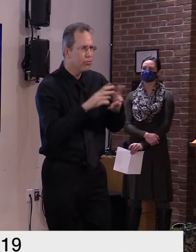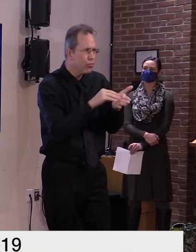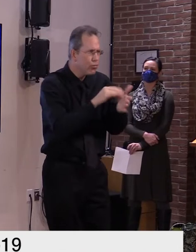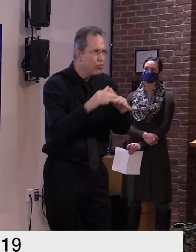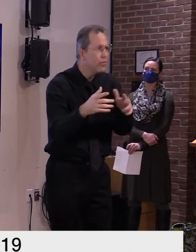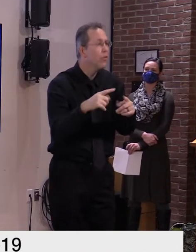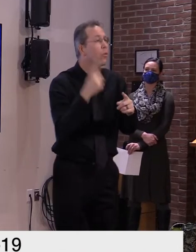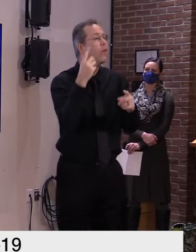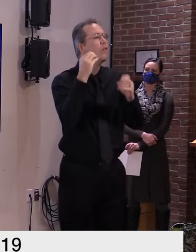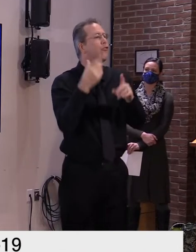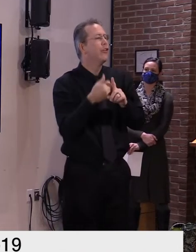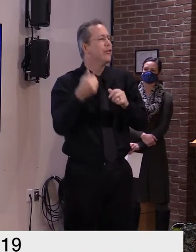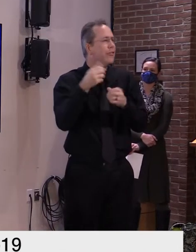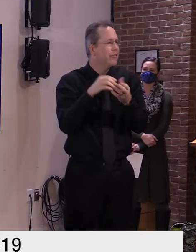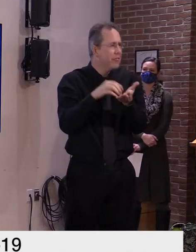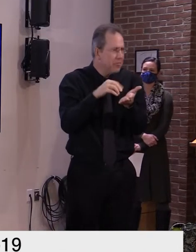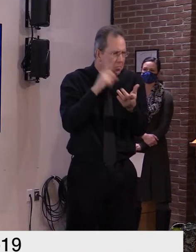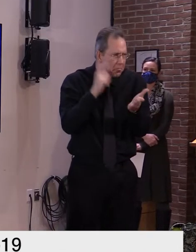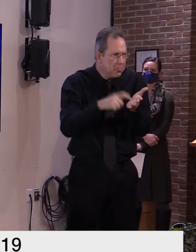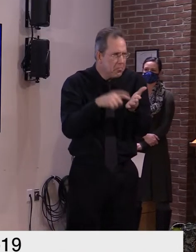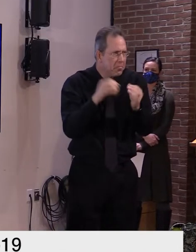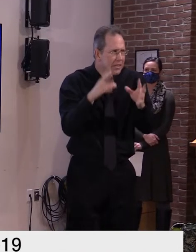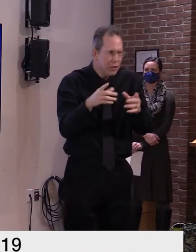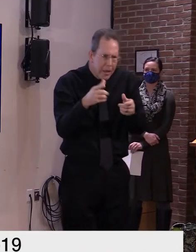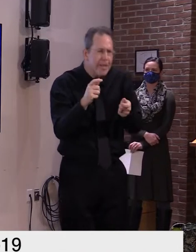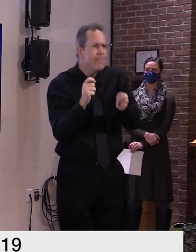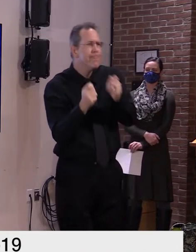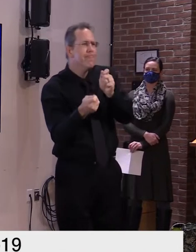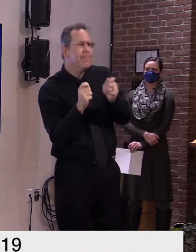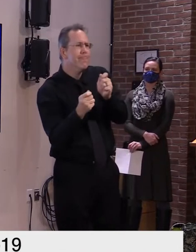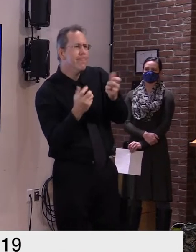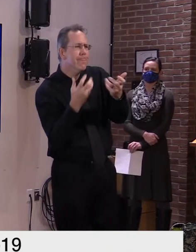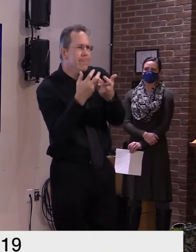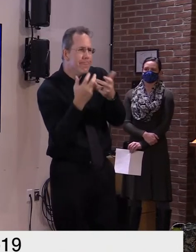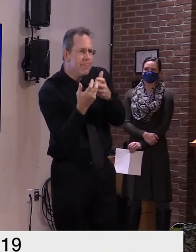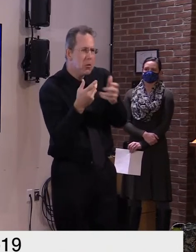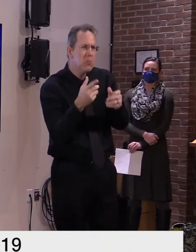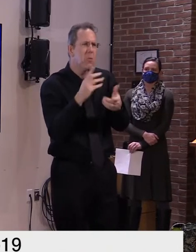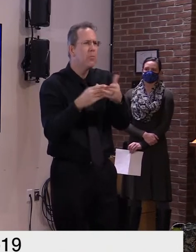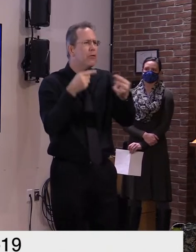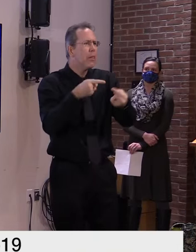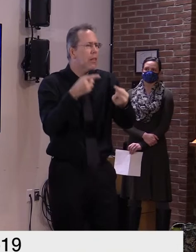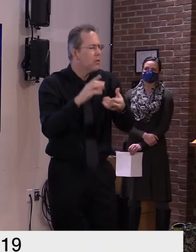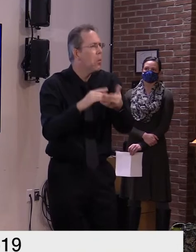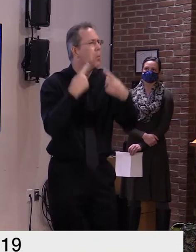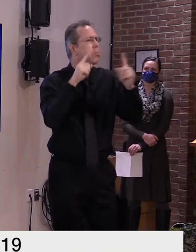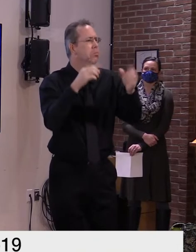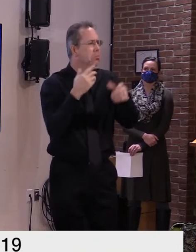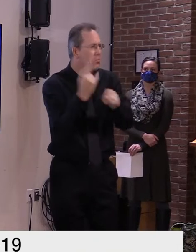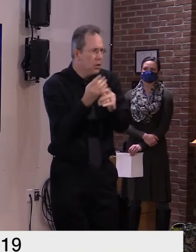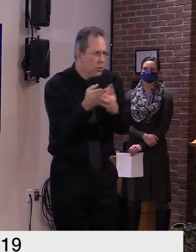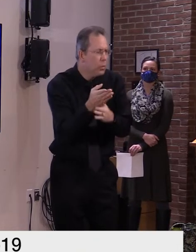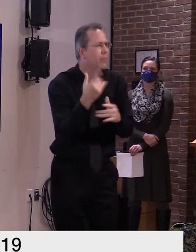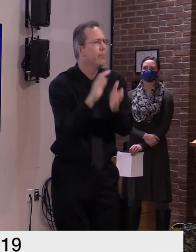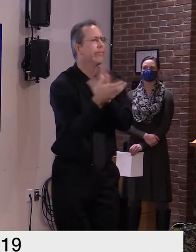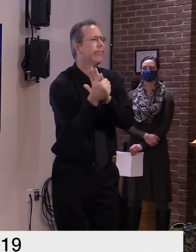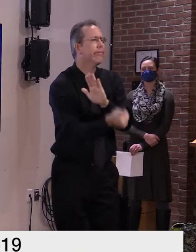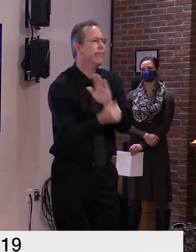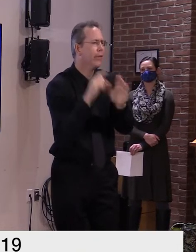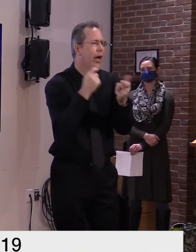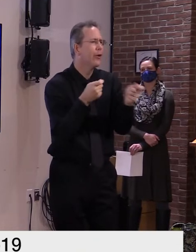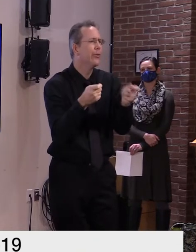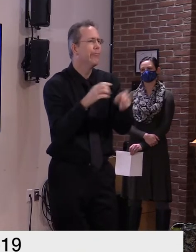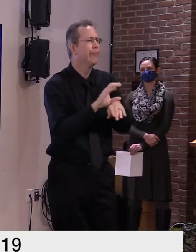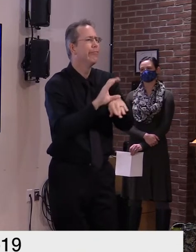teachers have adapted and improved their assessment systems and skills can change their instructional model on the fly and support one another